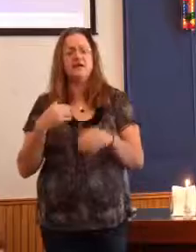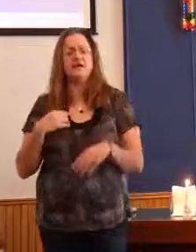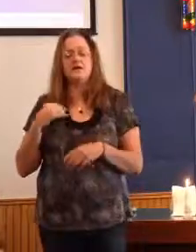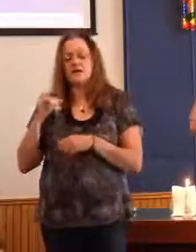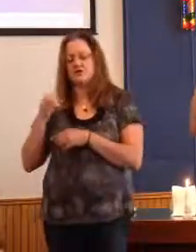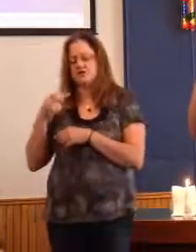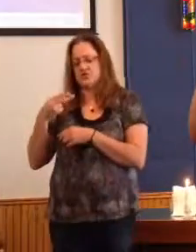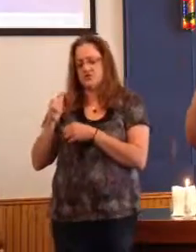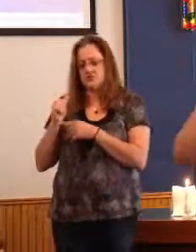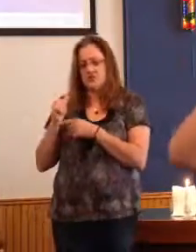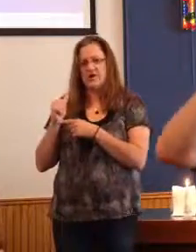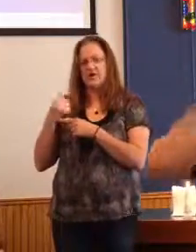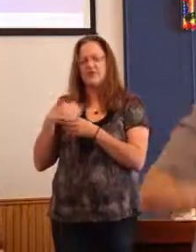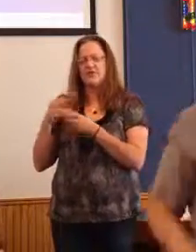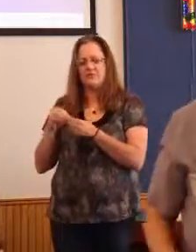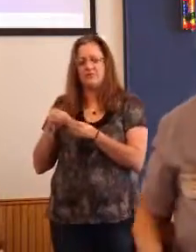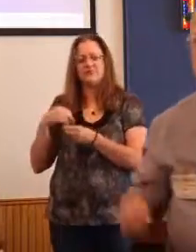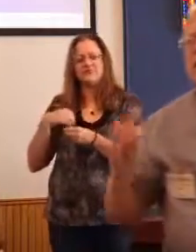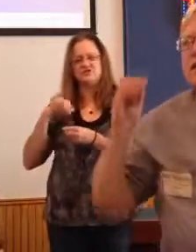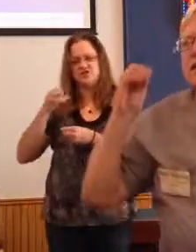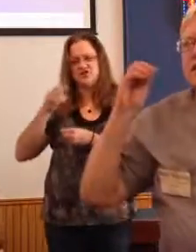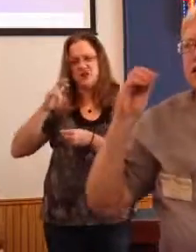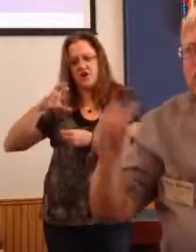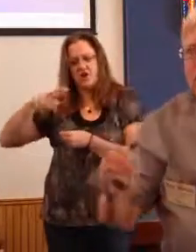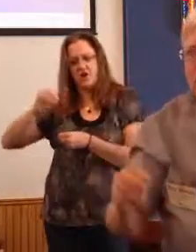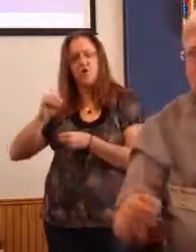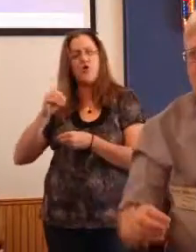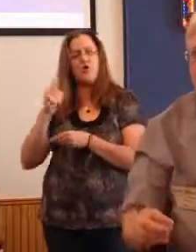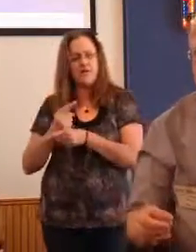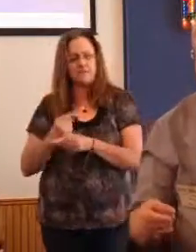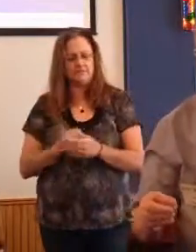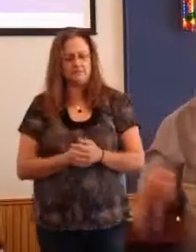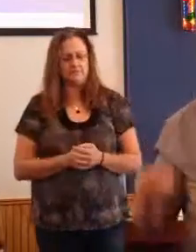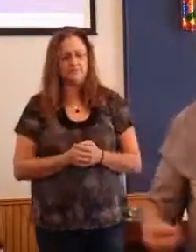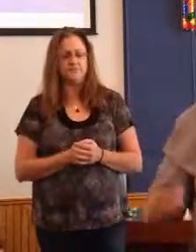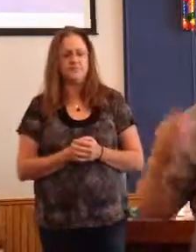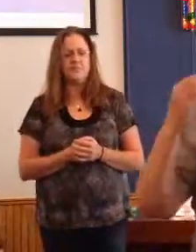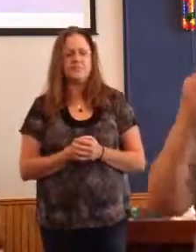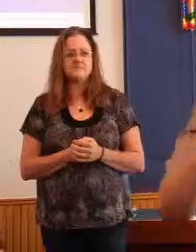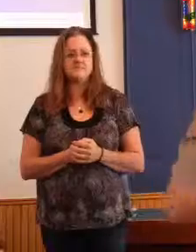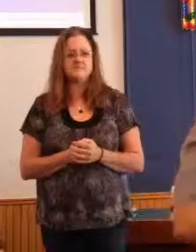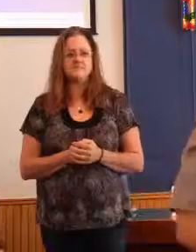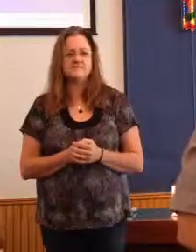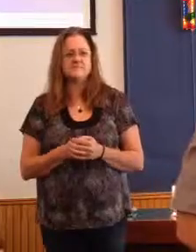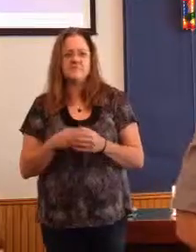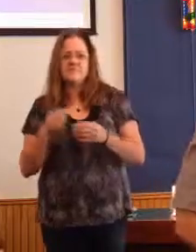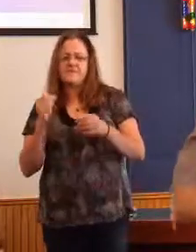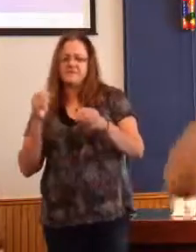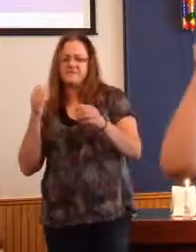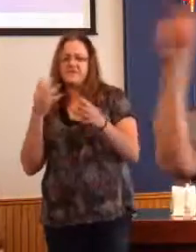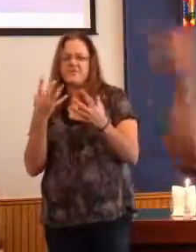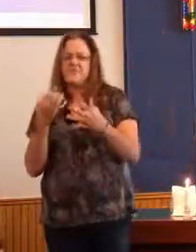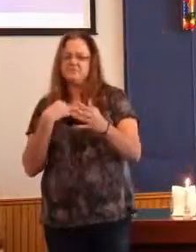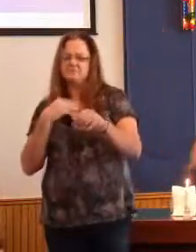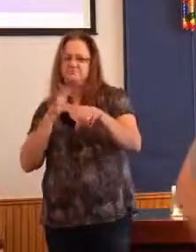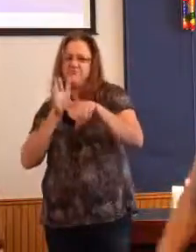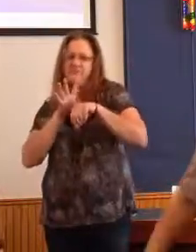of? Jericho. Okay. Jericho. Go and attack Jericho. So, here's the question.